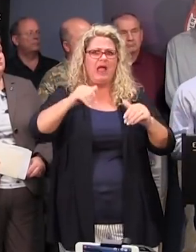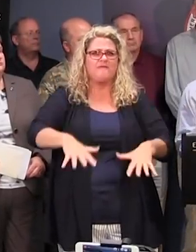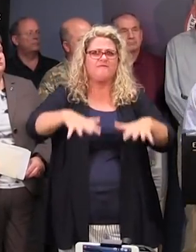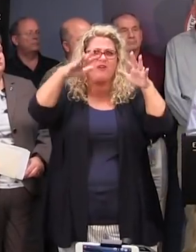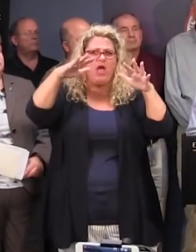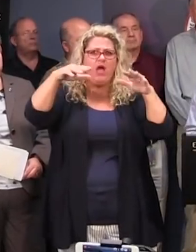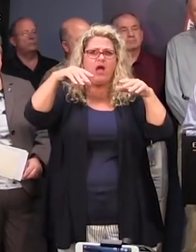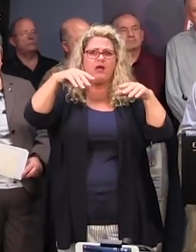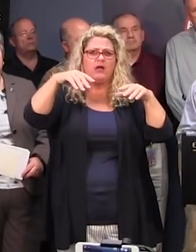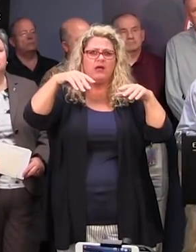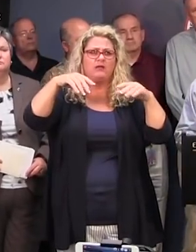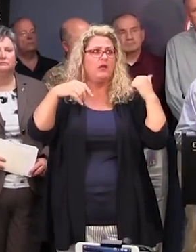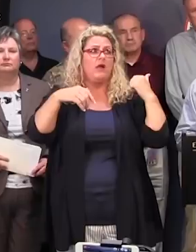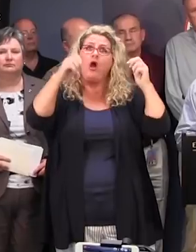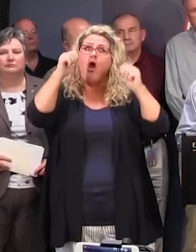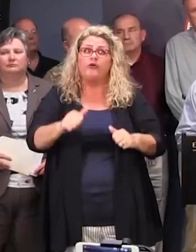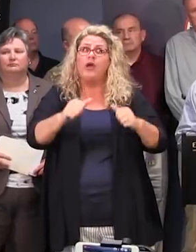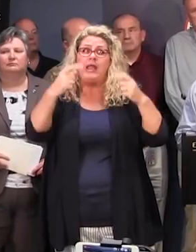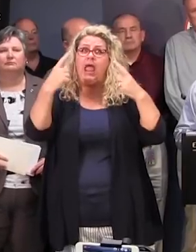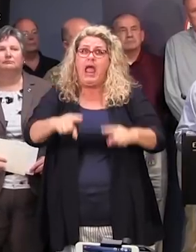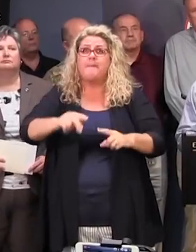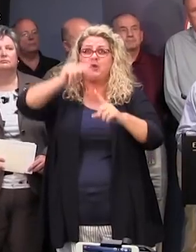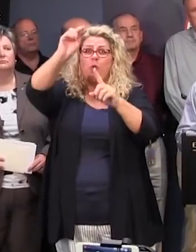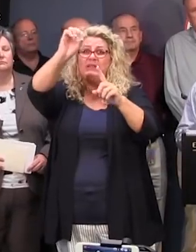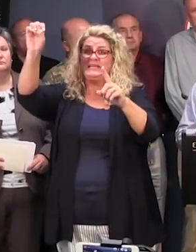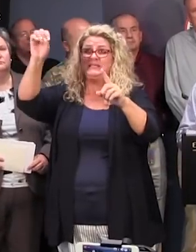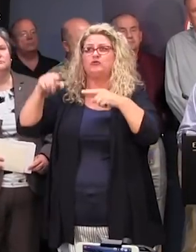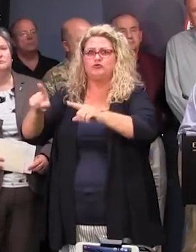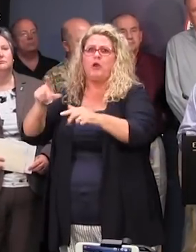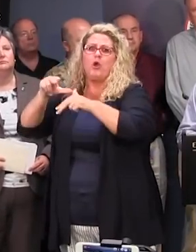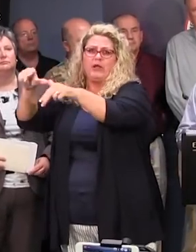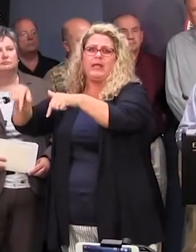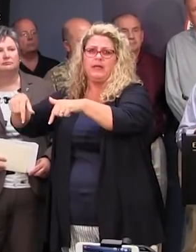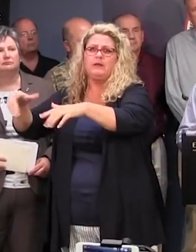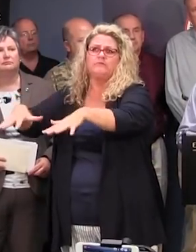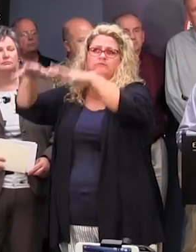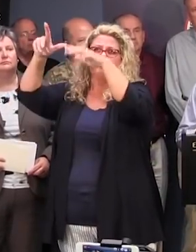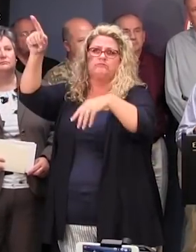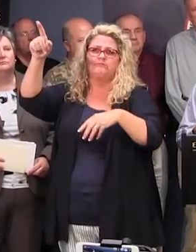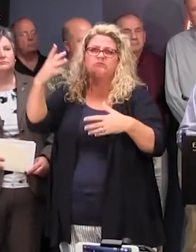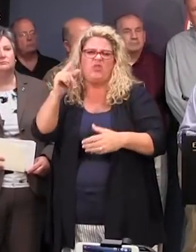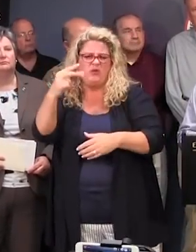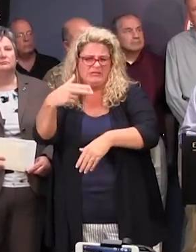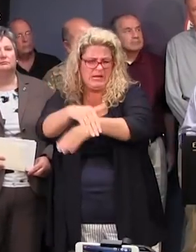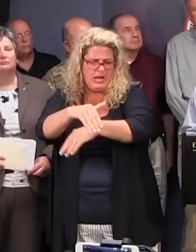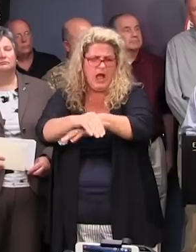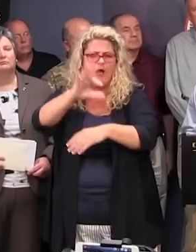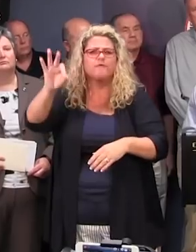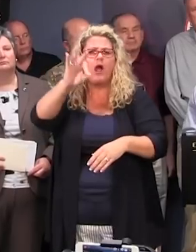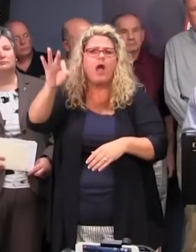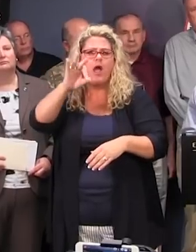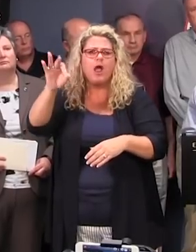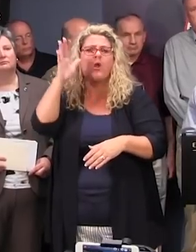of the state? Well, flooding could begin earlier in the northeast part of the state as the hurricane approaches. The rain is going to begin probably late Thursday night, more so on Friday.